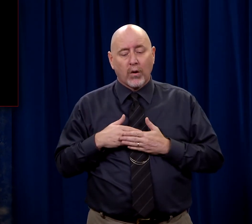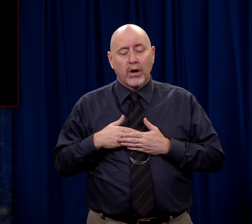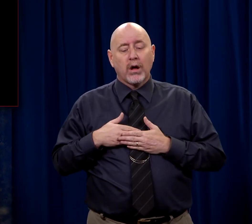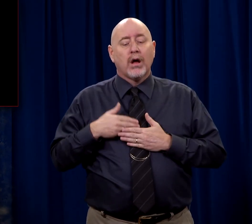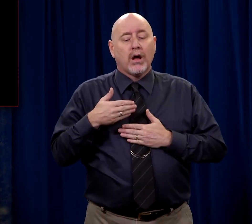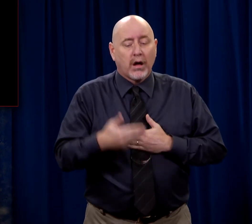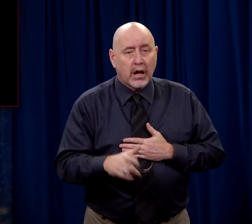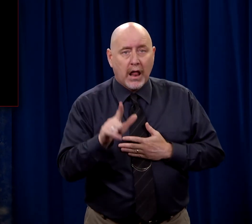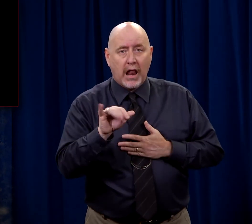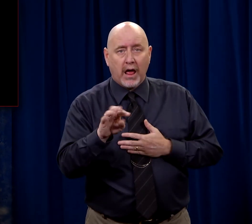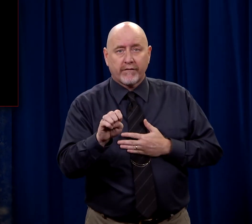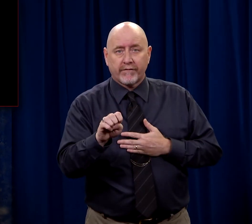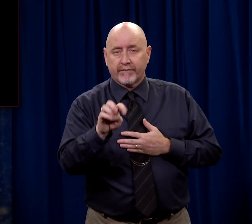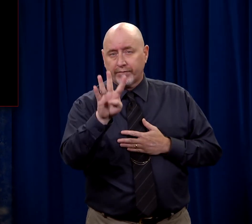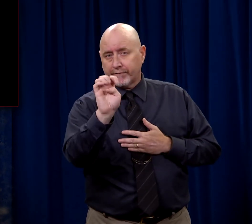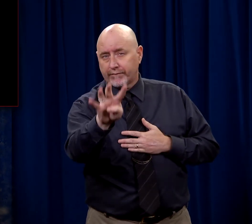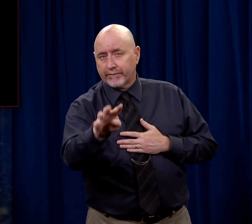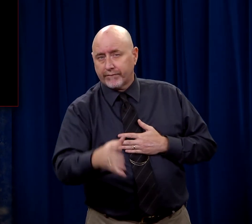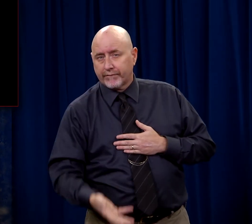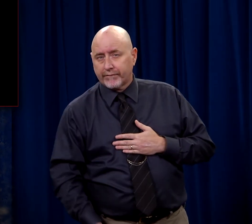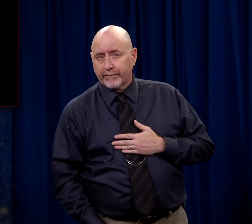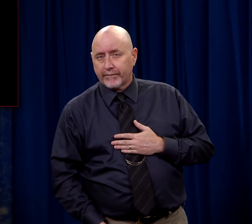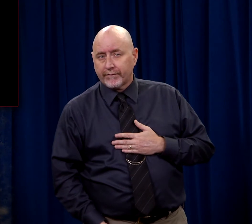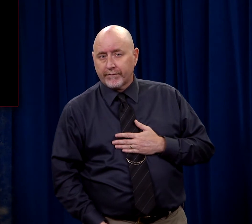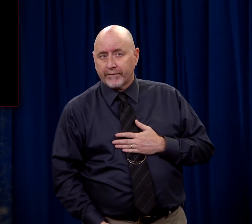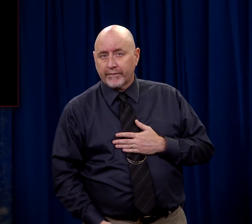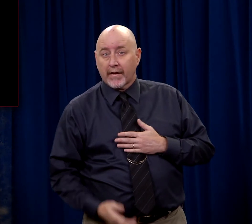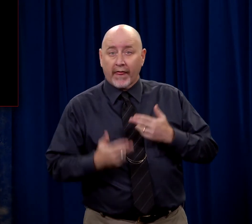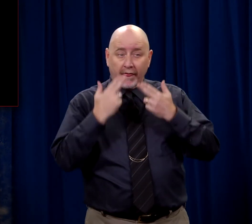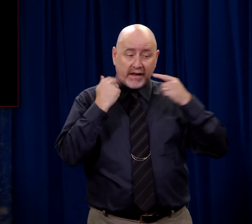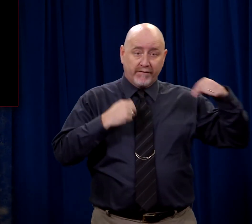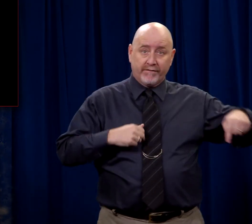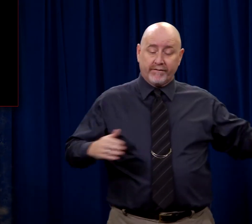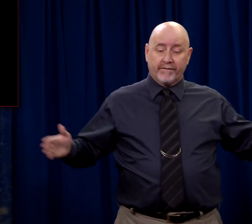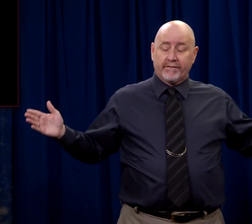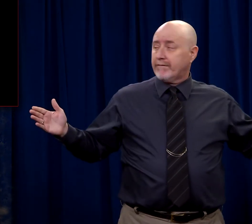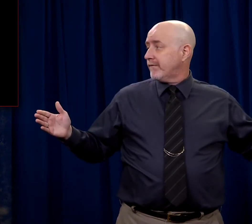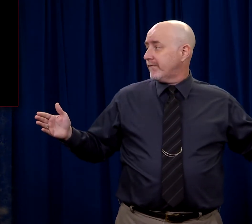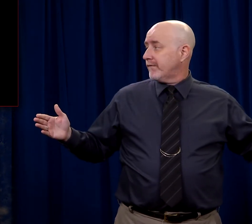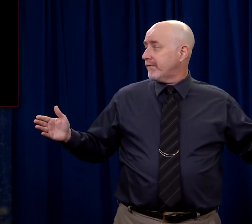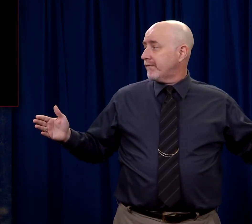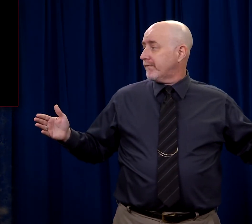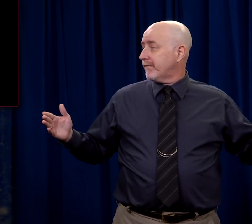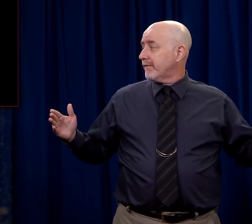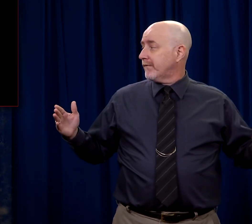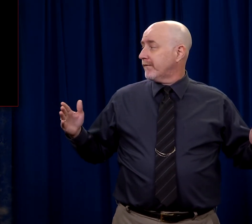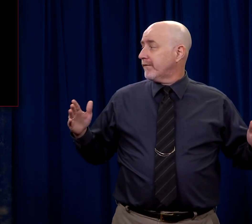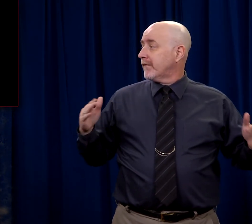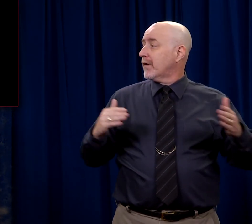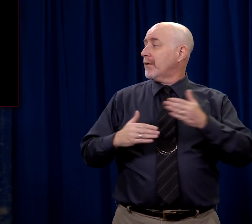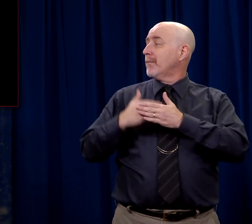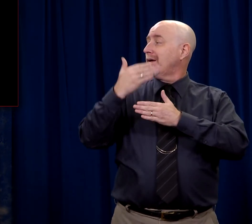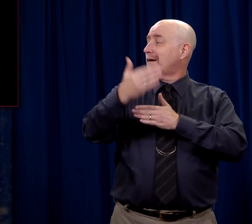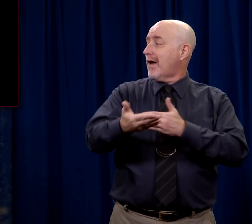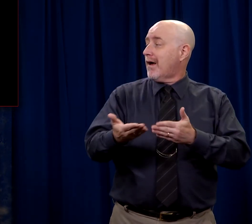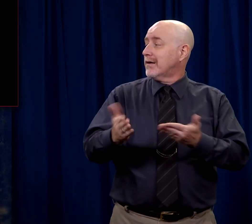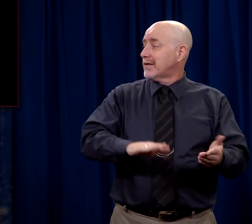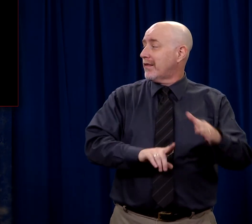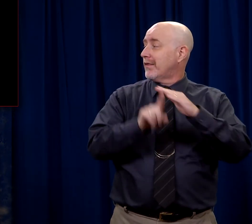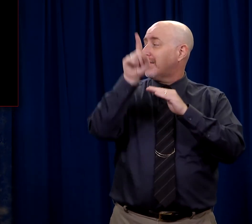Or is there a life beyond this one? That thief that day believed there was a life beyond this one.